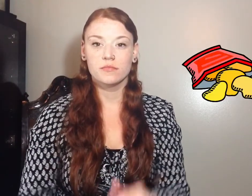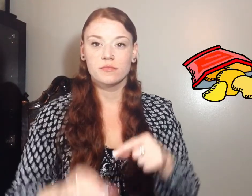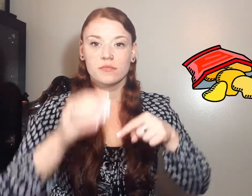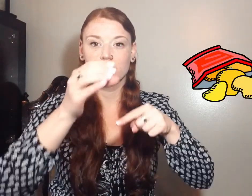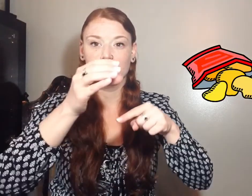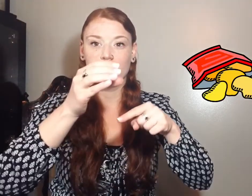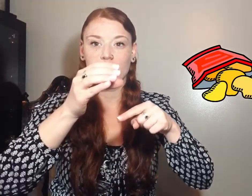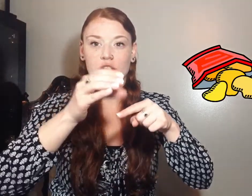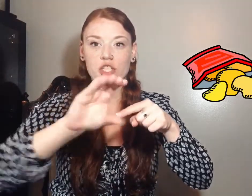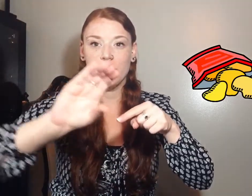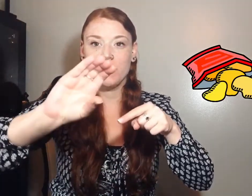Chips.